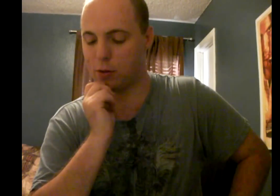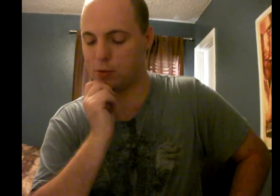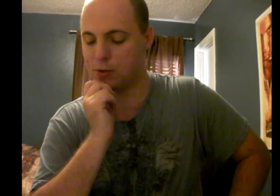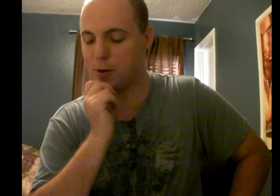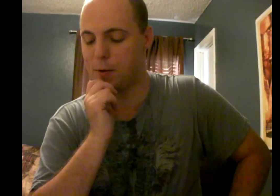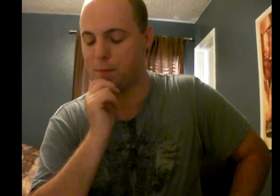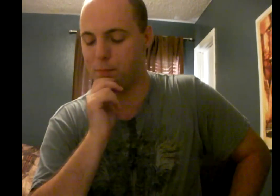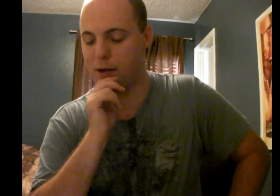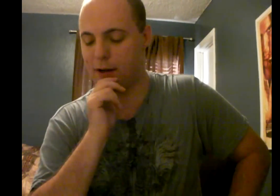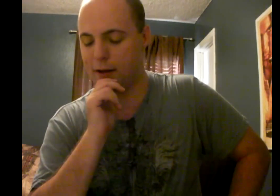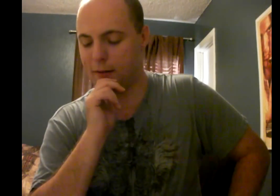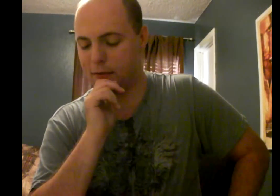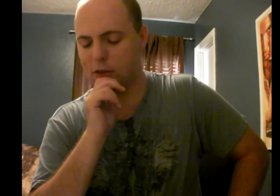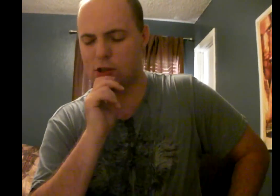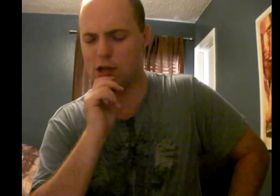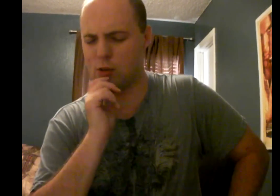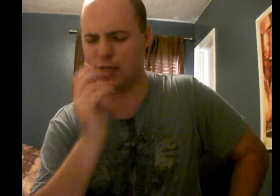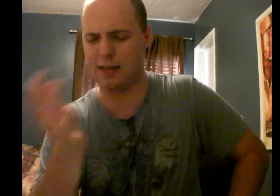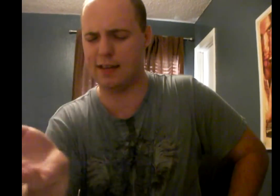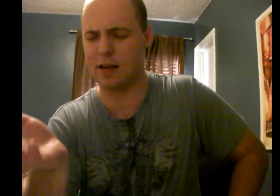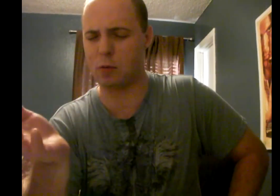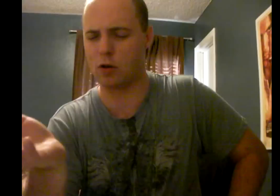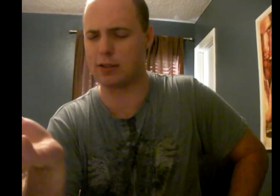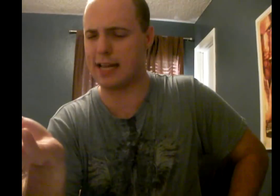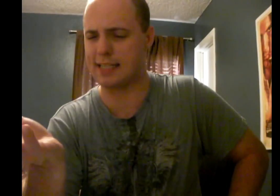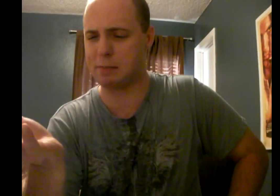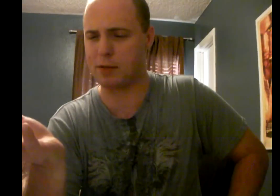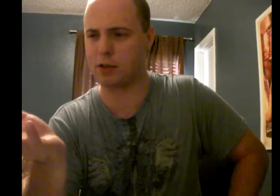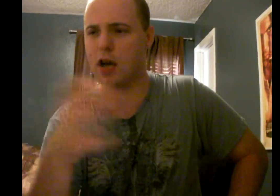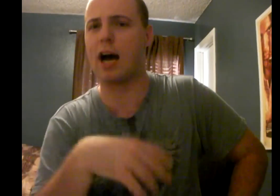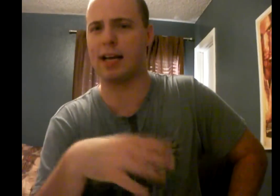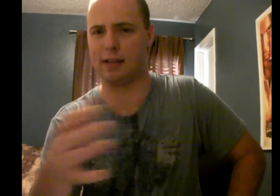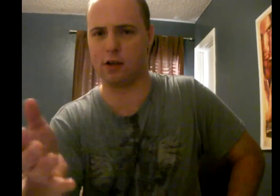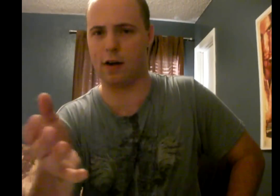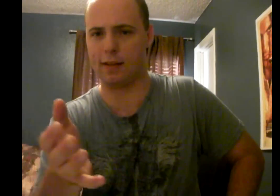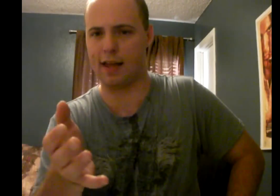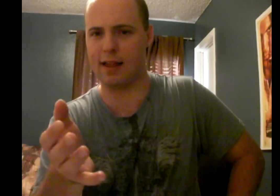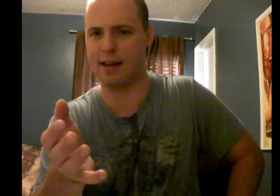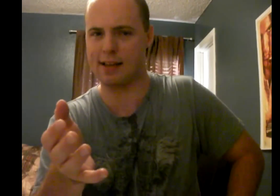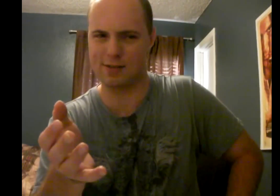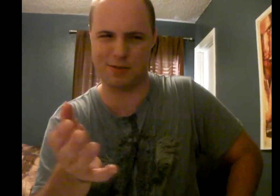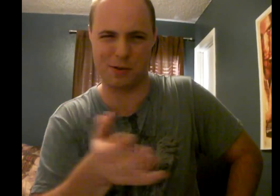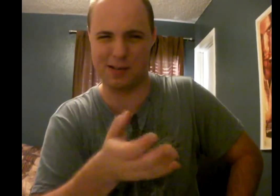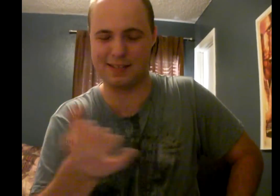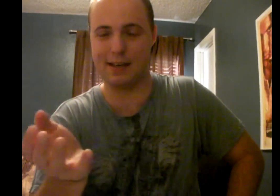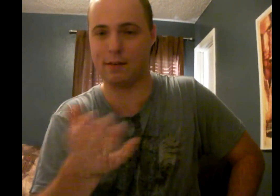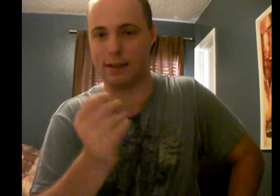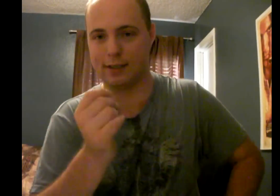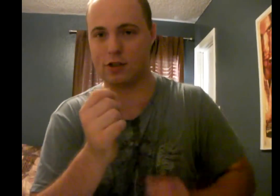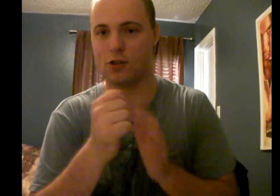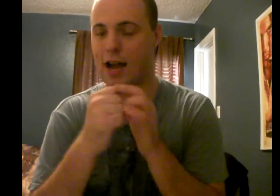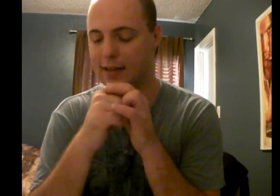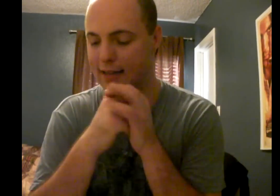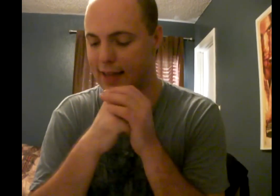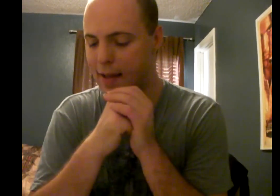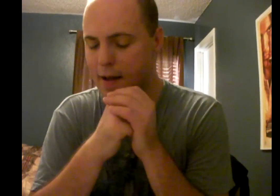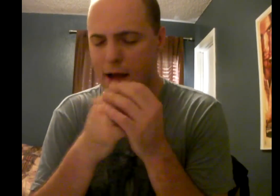with those. But then there's also a scene in the end where they're all dancing, but they're talking during that. So it didn't really distract like that.